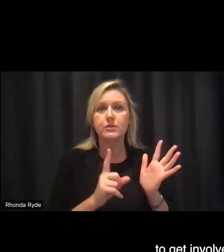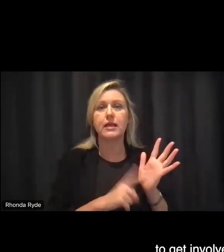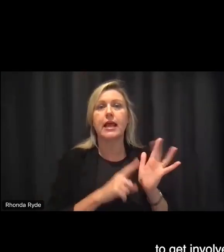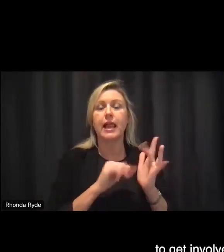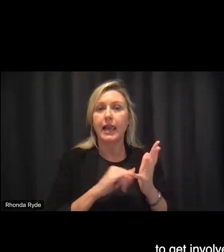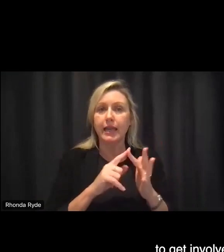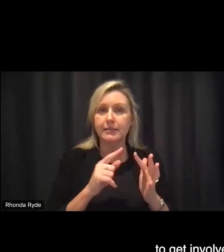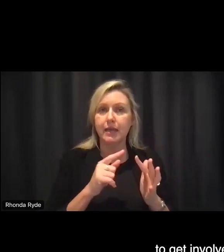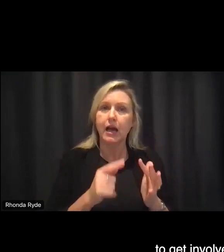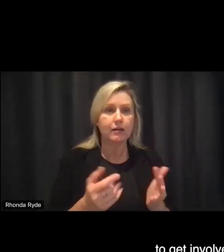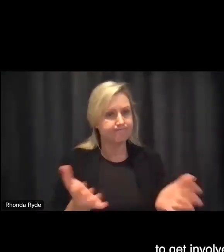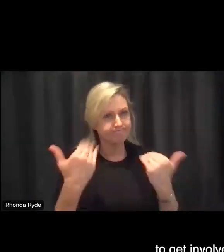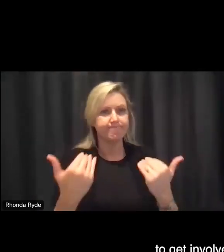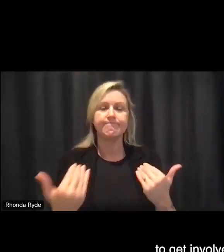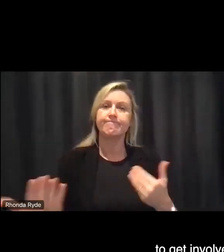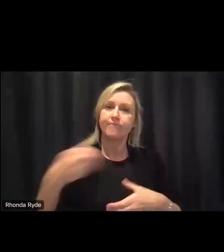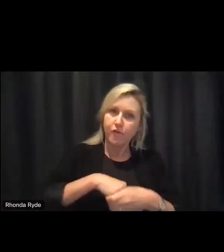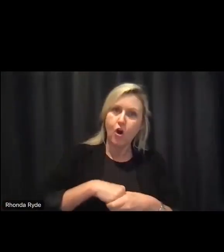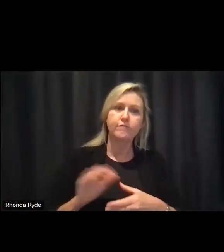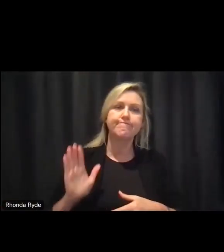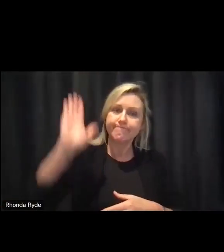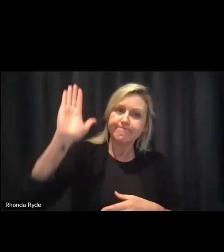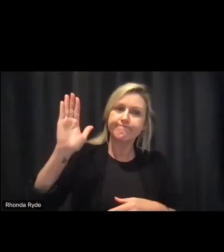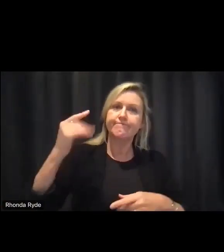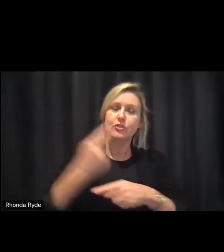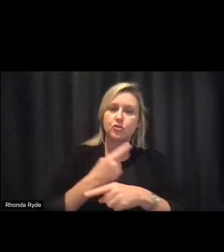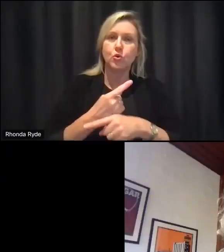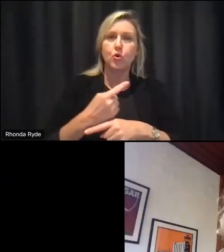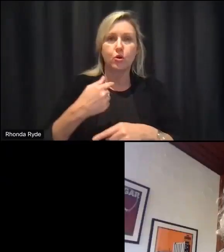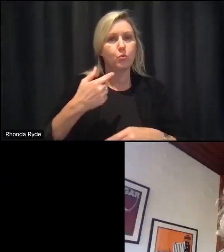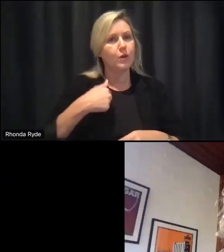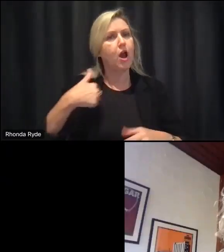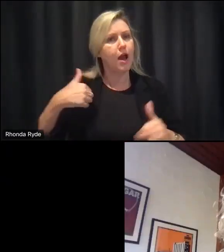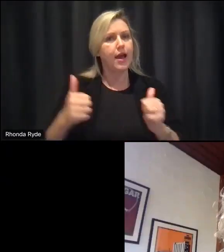get involved and have a say because the only way this is going to work is if we all work together